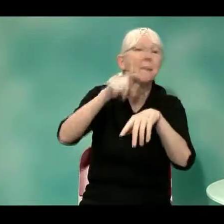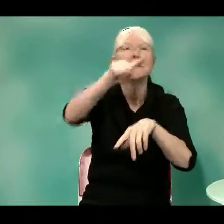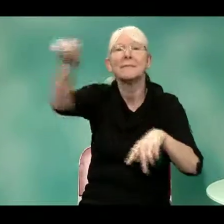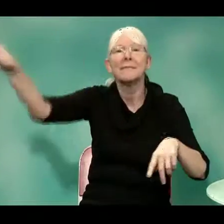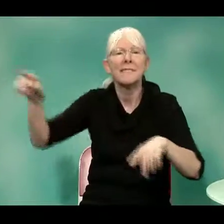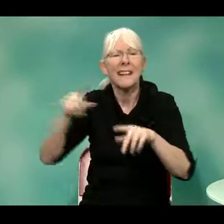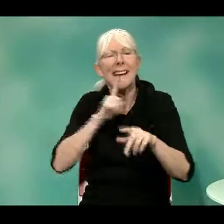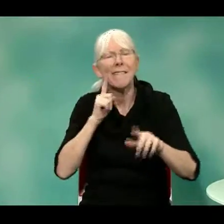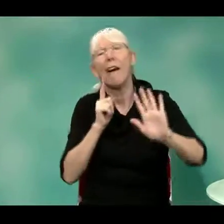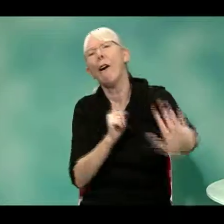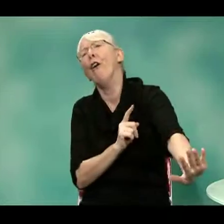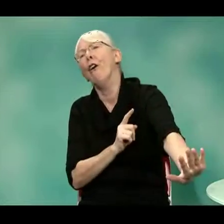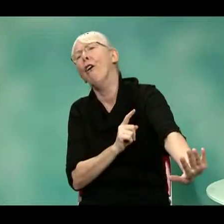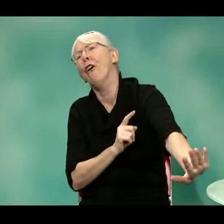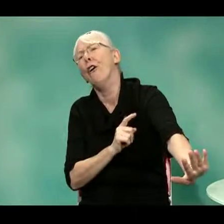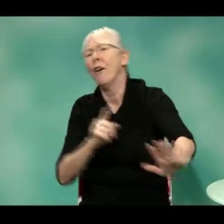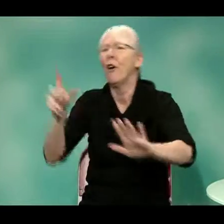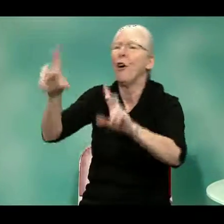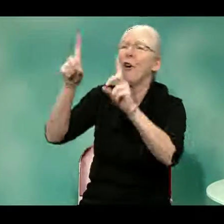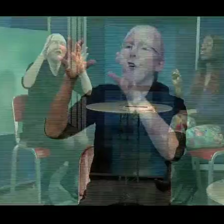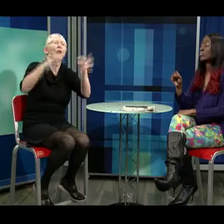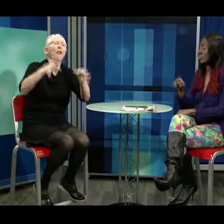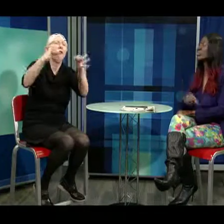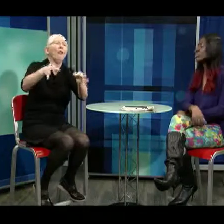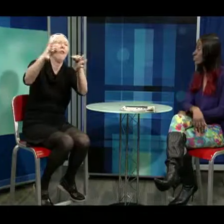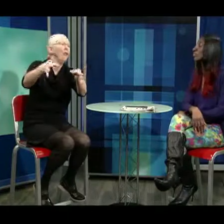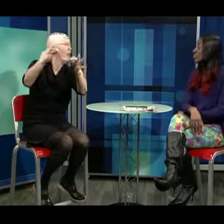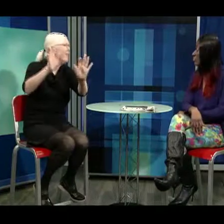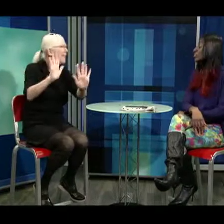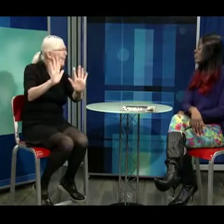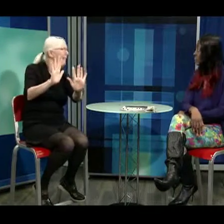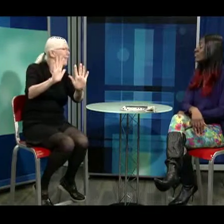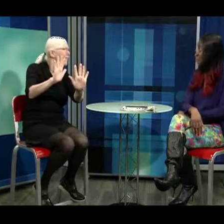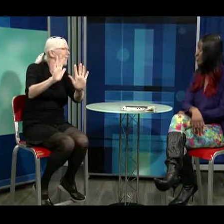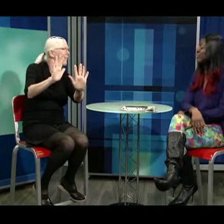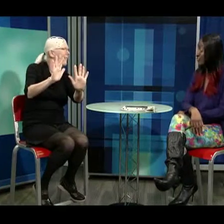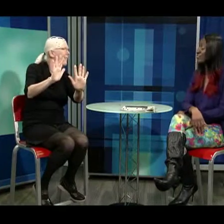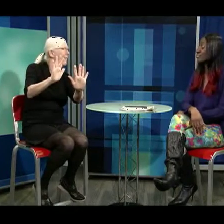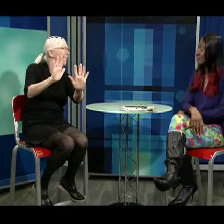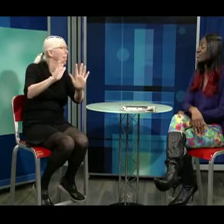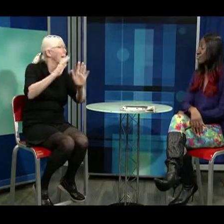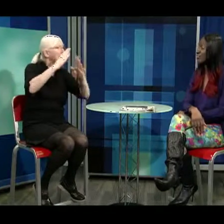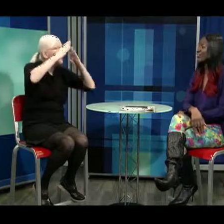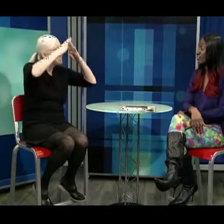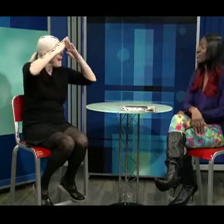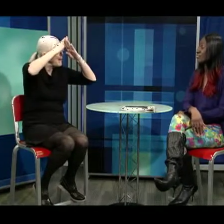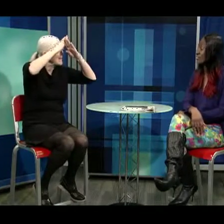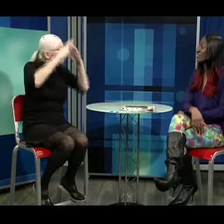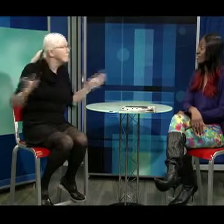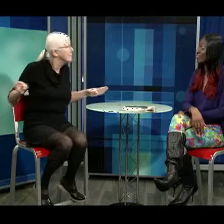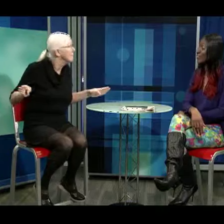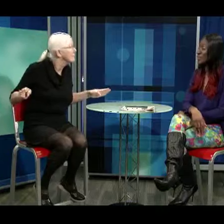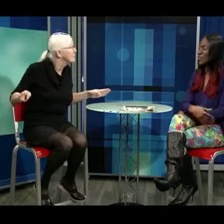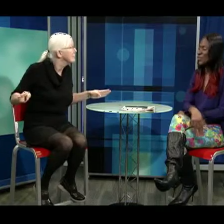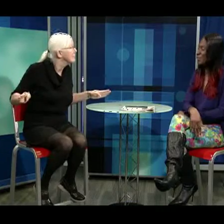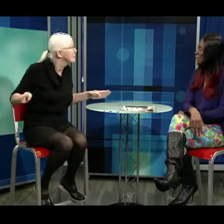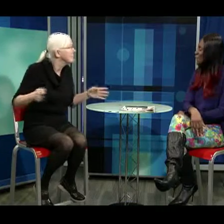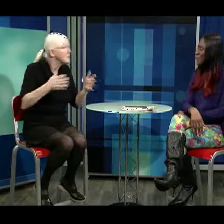to make it more accessible. And they, right then and there, they were listening to my, my feedback. And it was so great that they wanted deaf